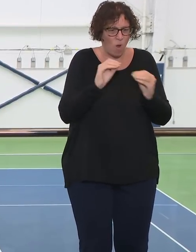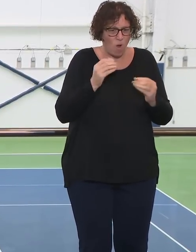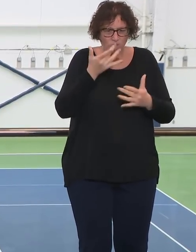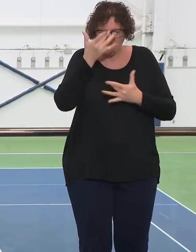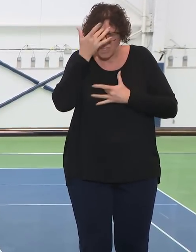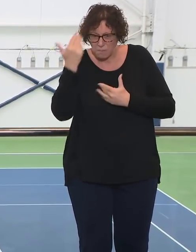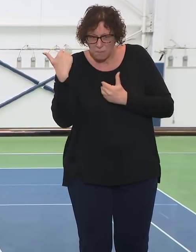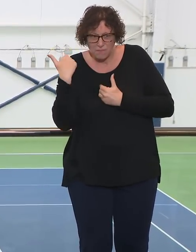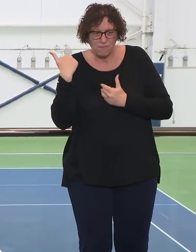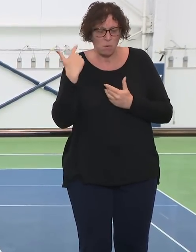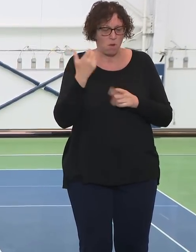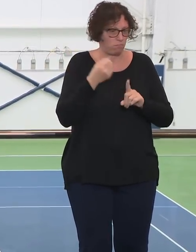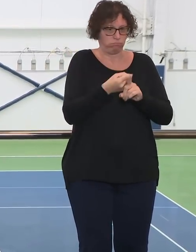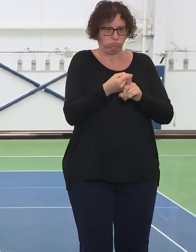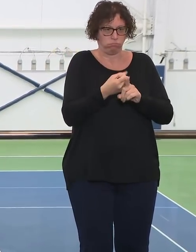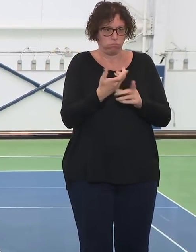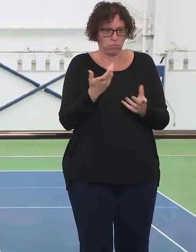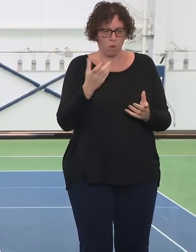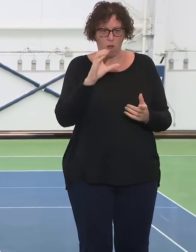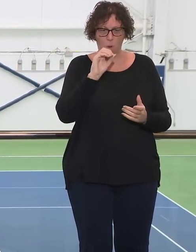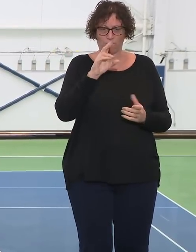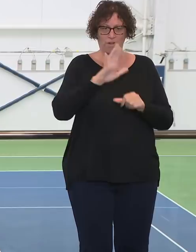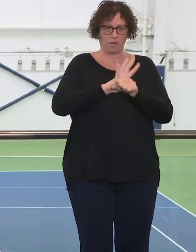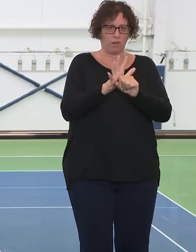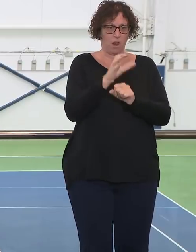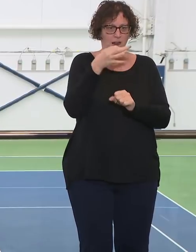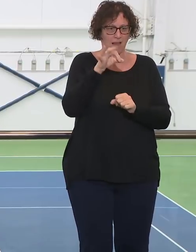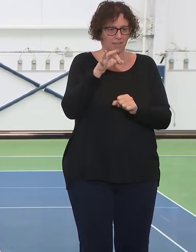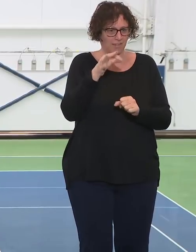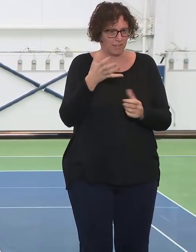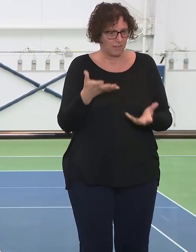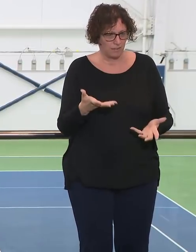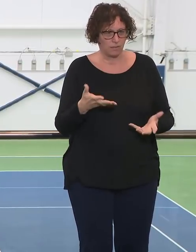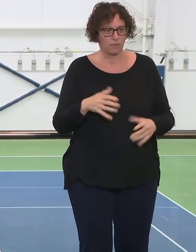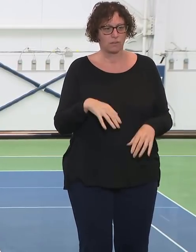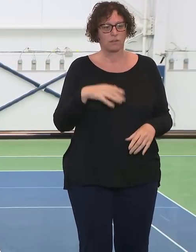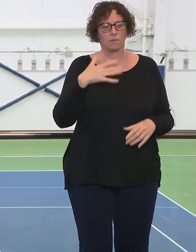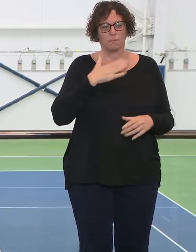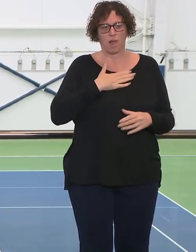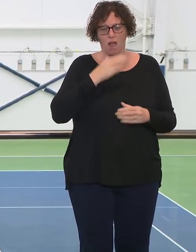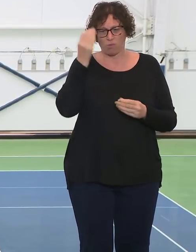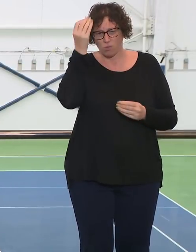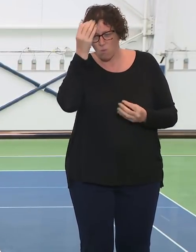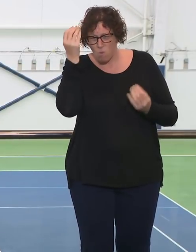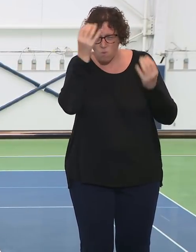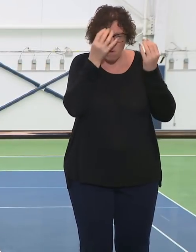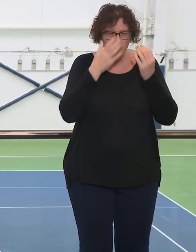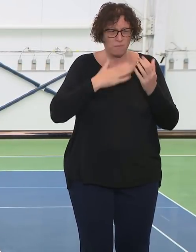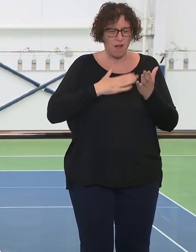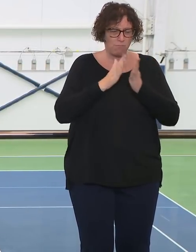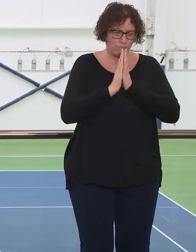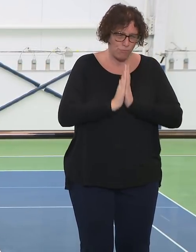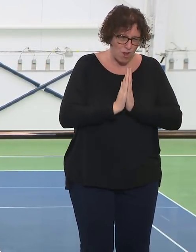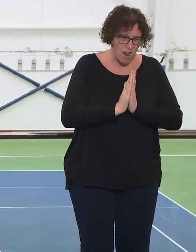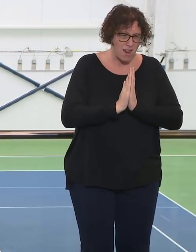who's lost somebody, as well as everybody who's in the ICU, and especially to our health care workers who have fallen ill.